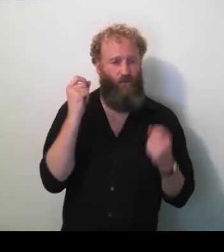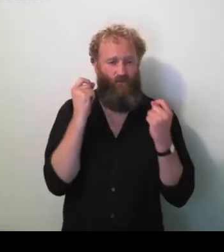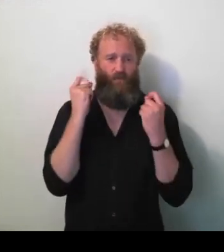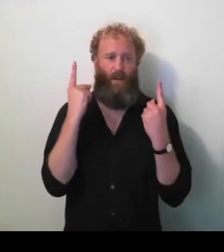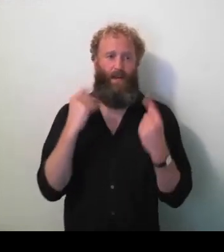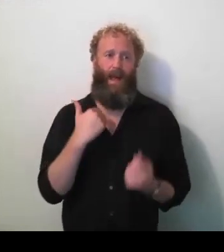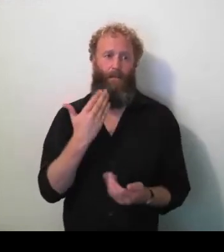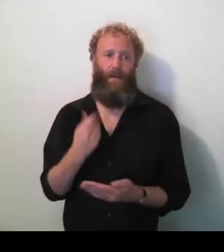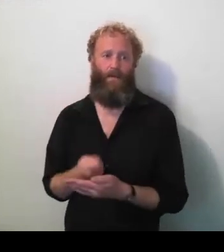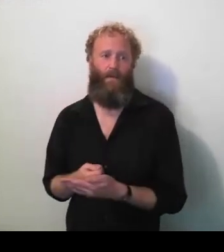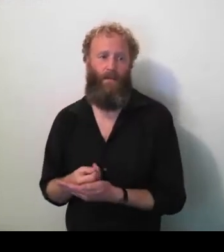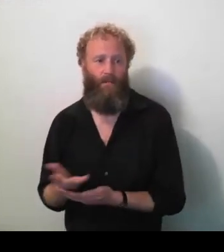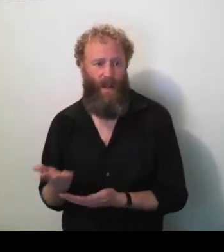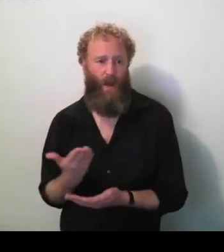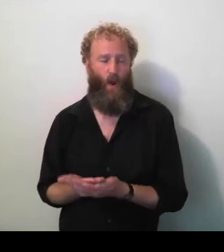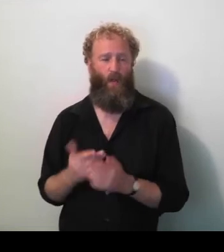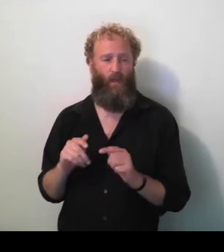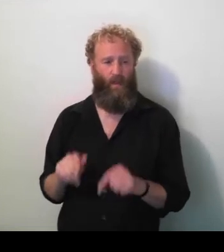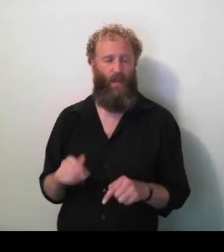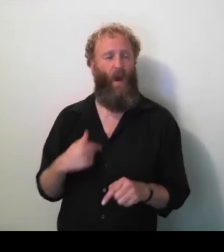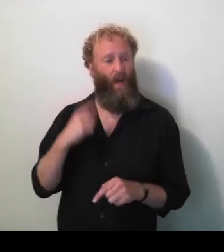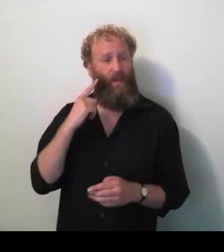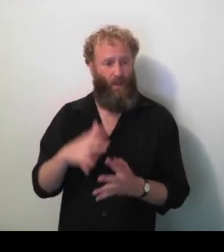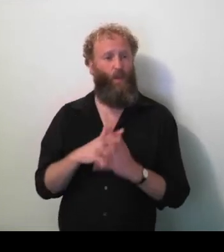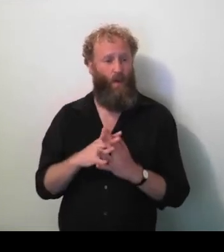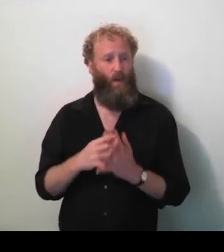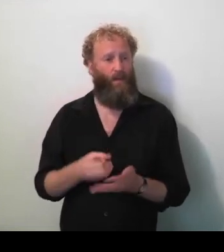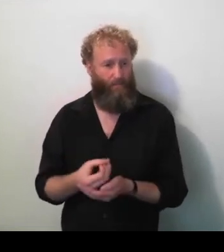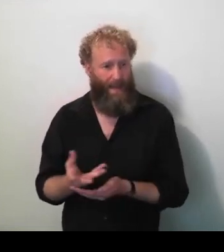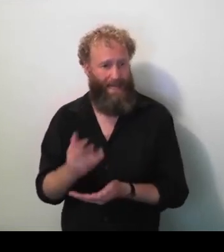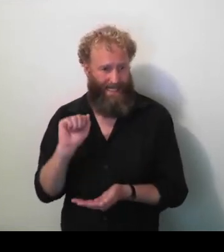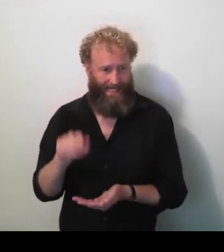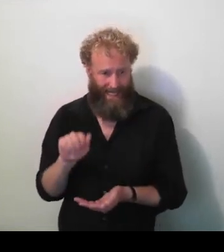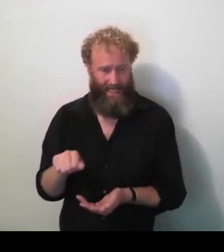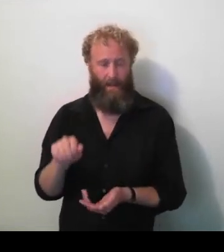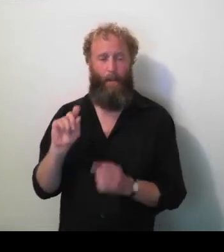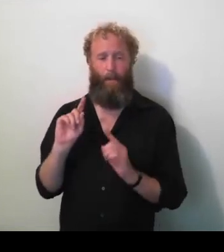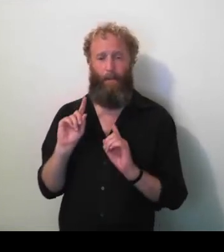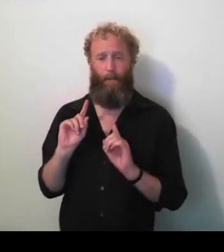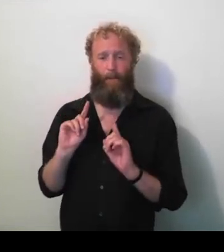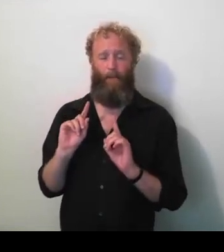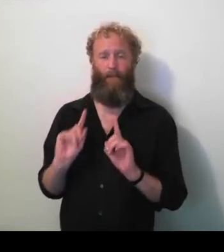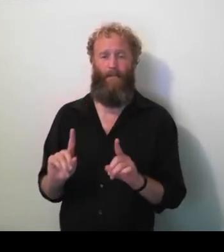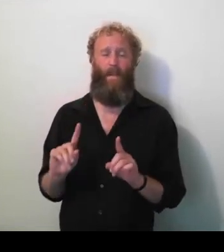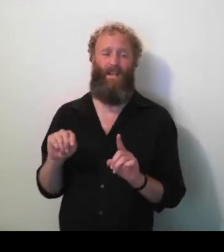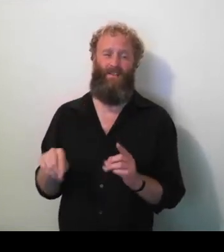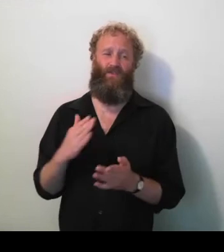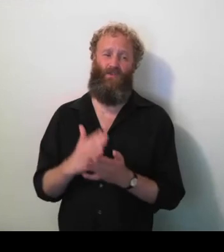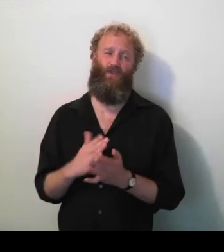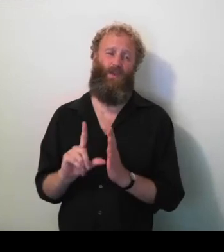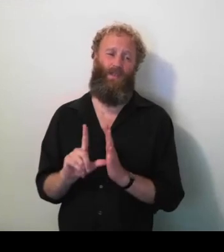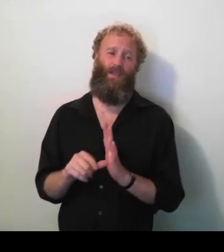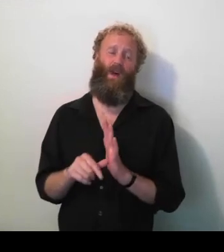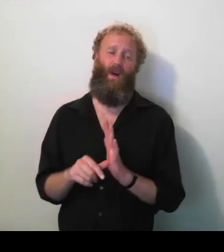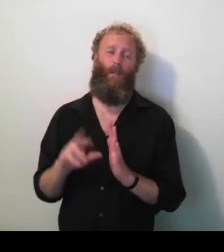while I think these costs are worth having for people, it is time for the big